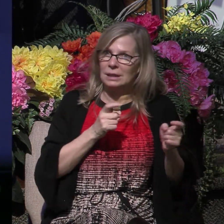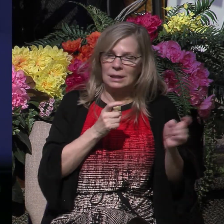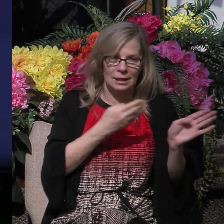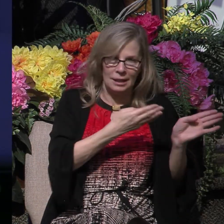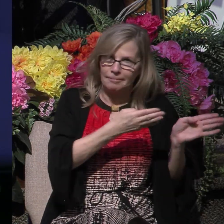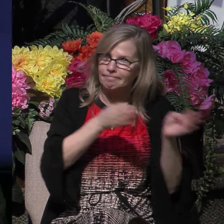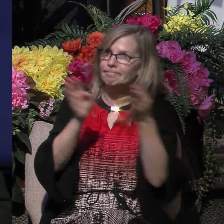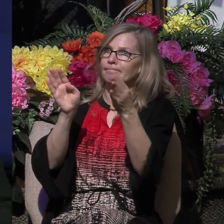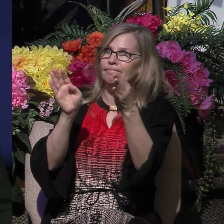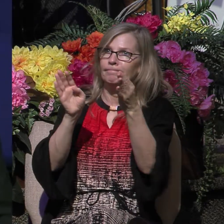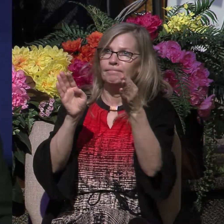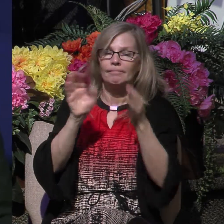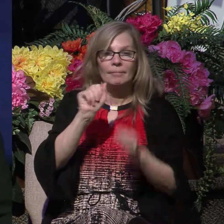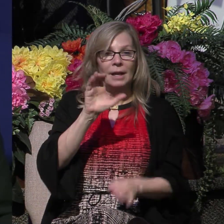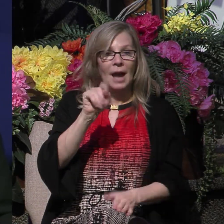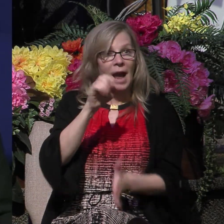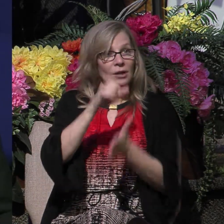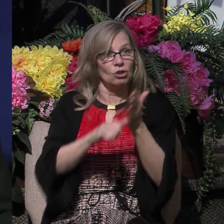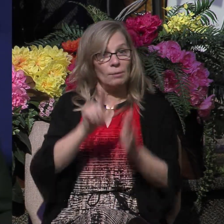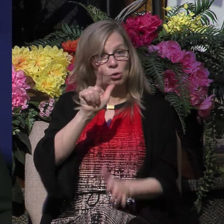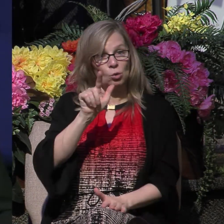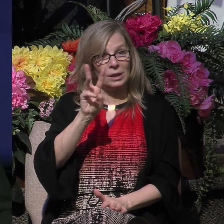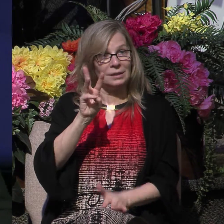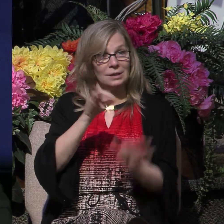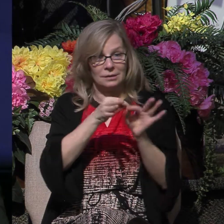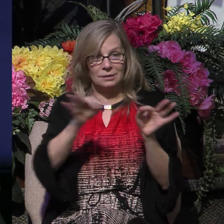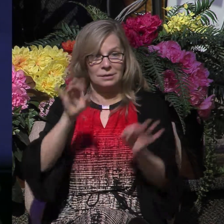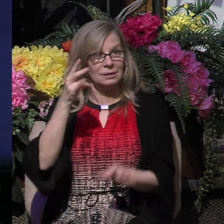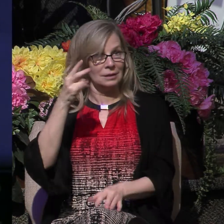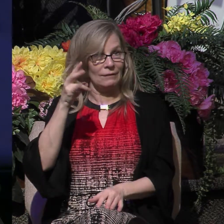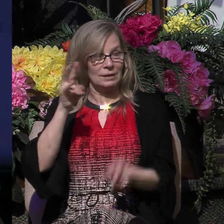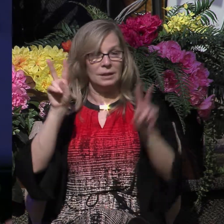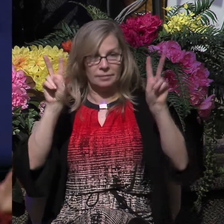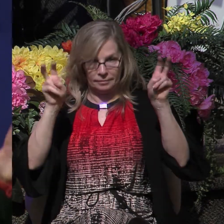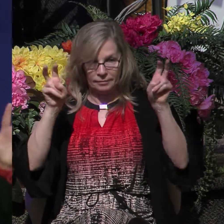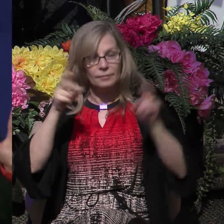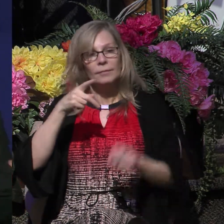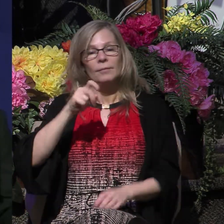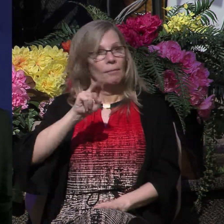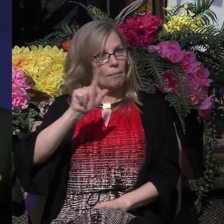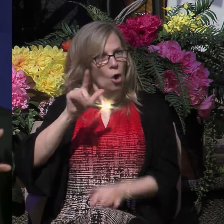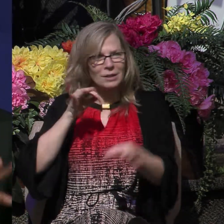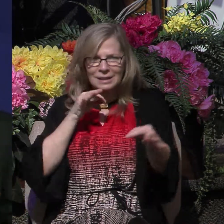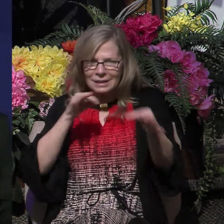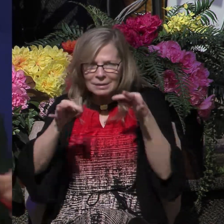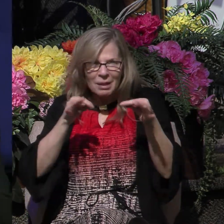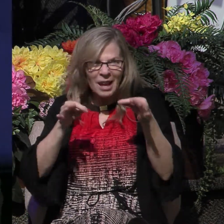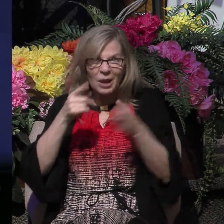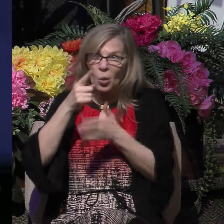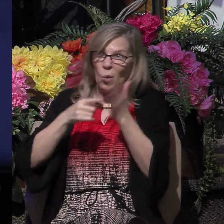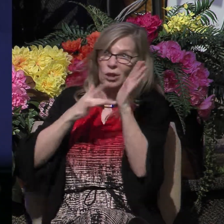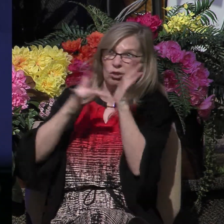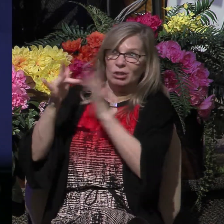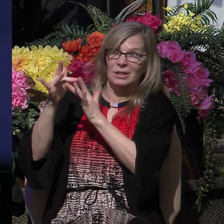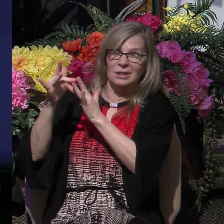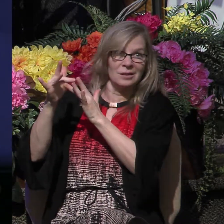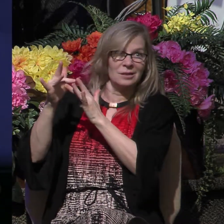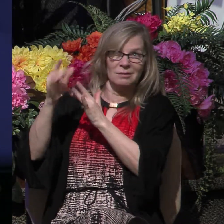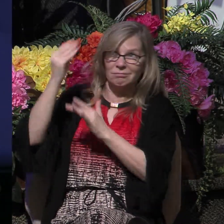faith. I read to you Acts 26, starting in verse 17. Now, Paul is explaining what Jesus has told him, had told